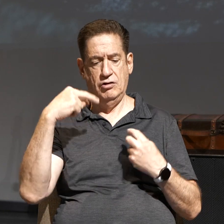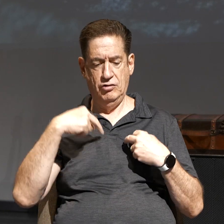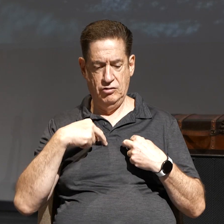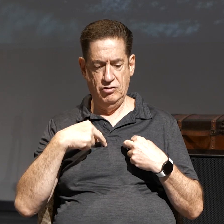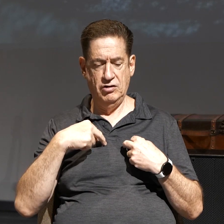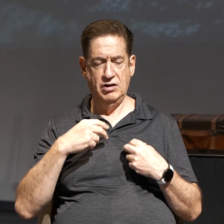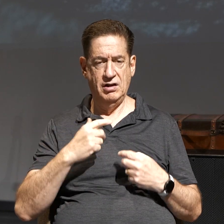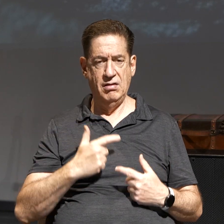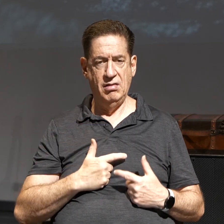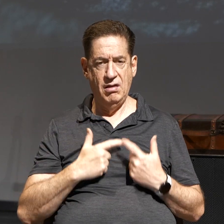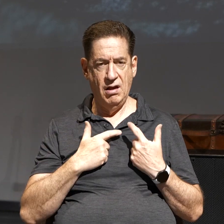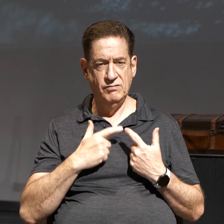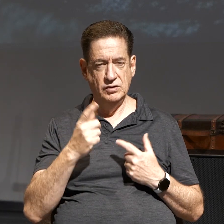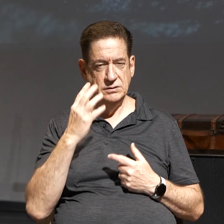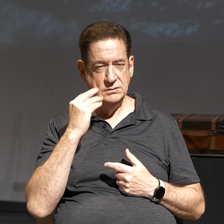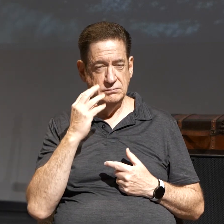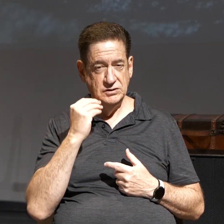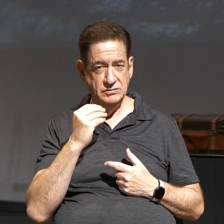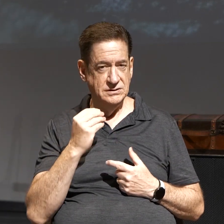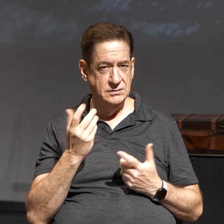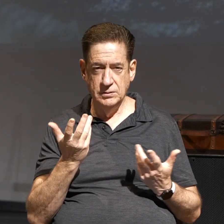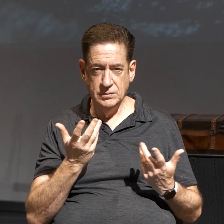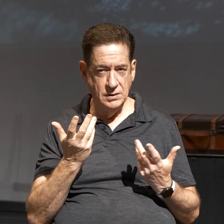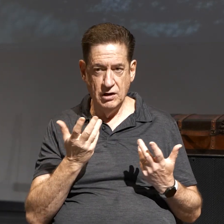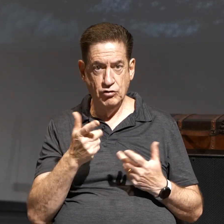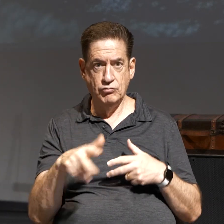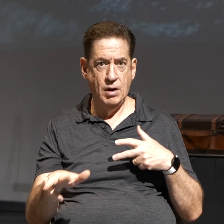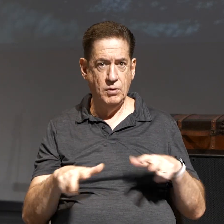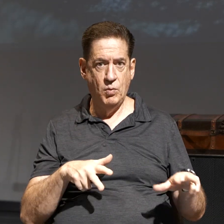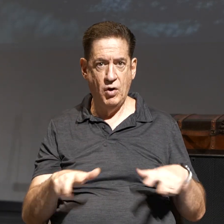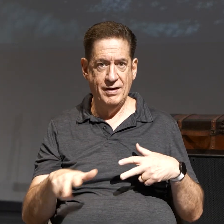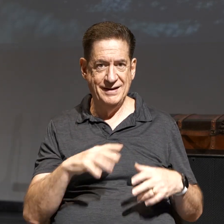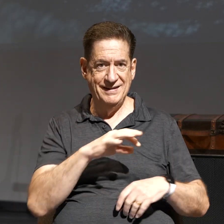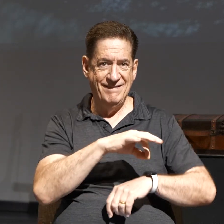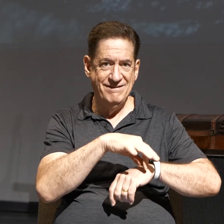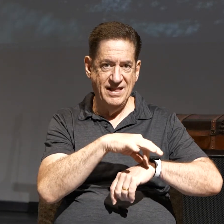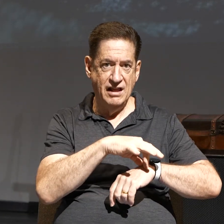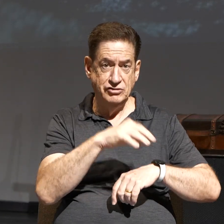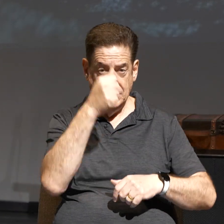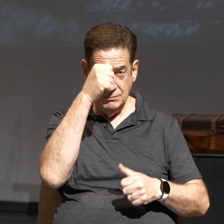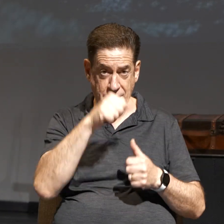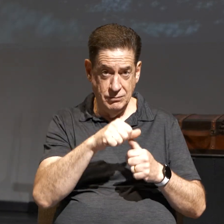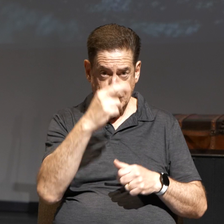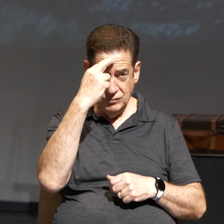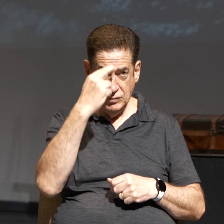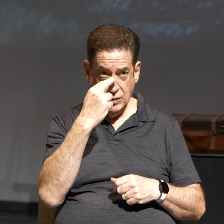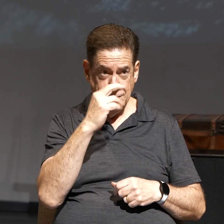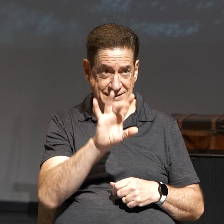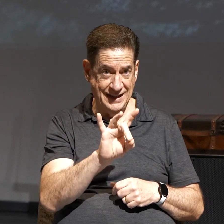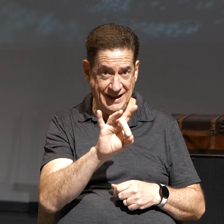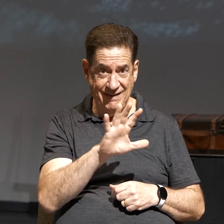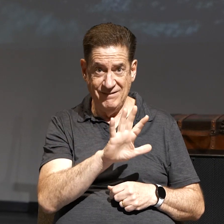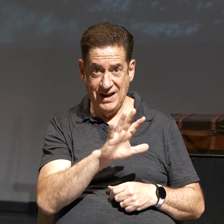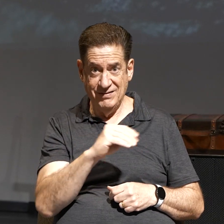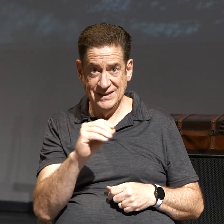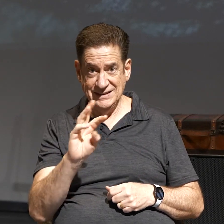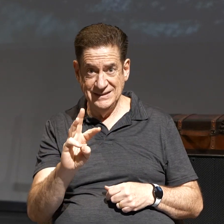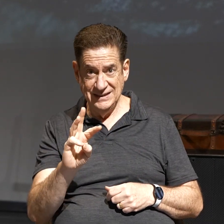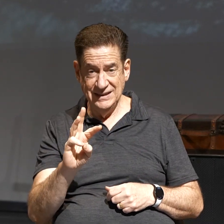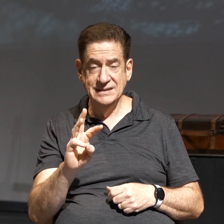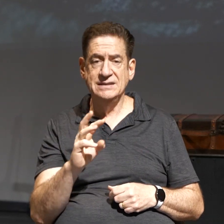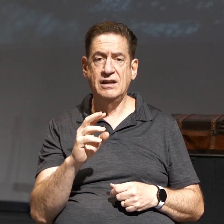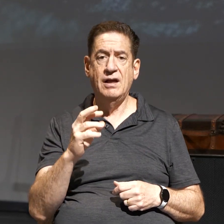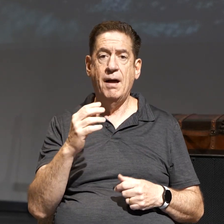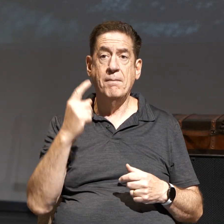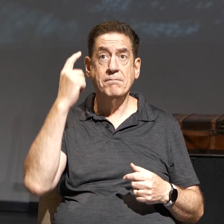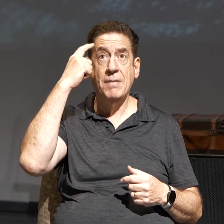life. You're experiencing death. You're probably walking in the flesh. Remember Romans 8, 5, and 6? The mindset of the flesh is death. The